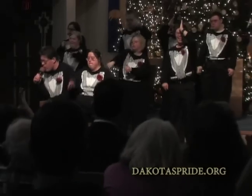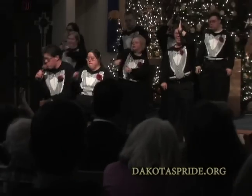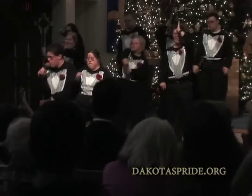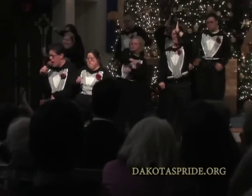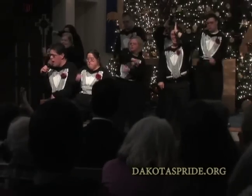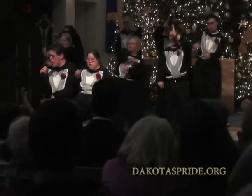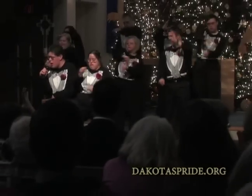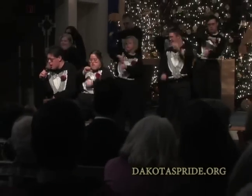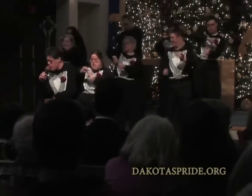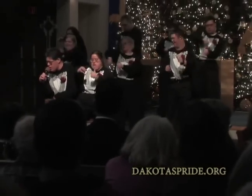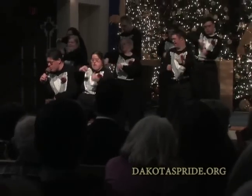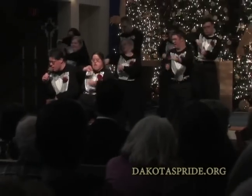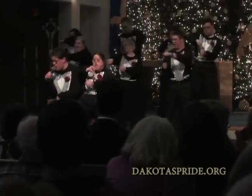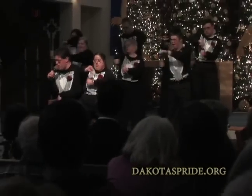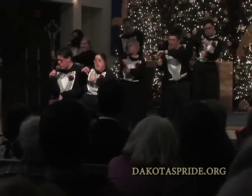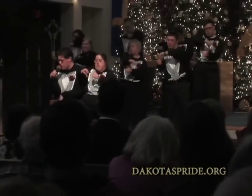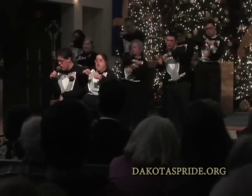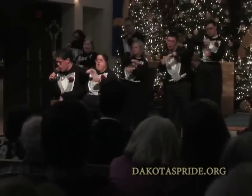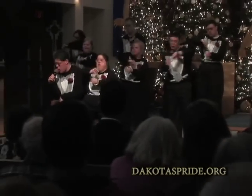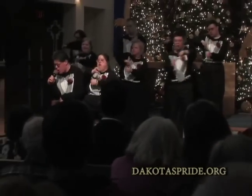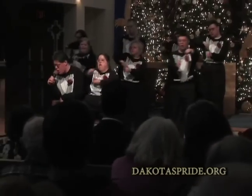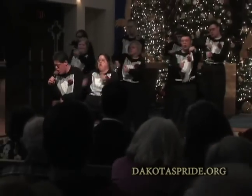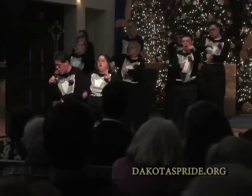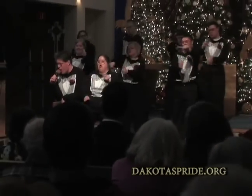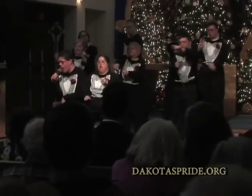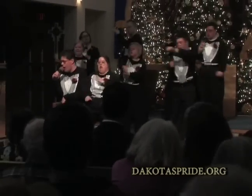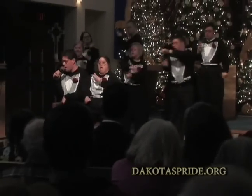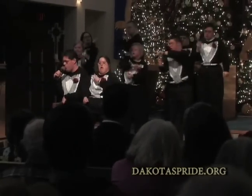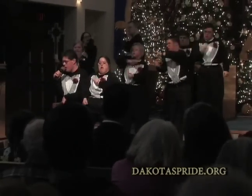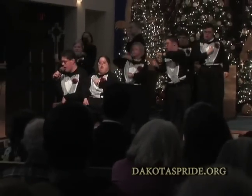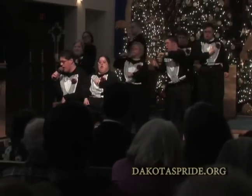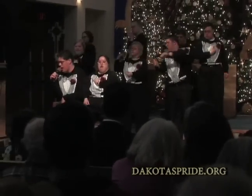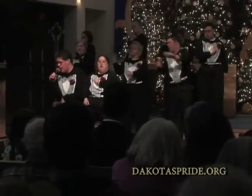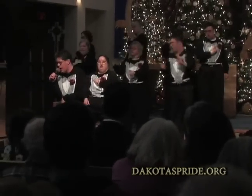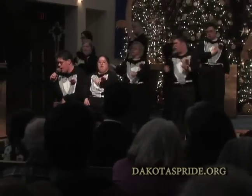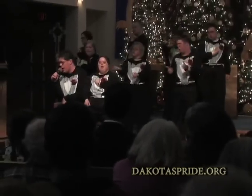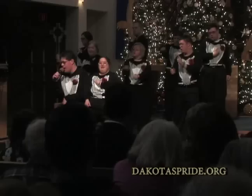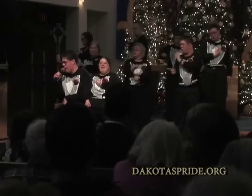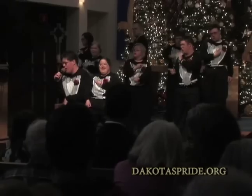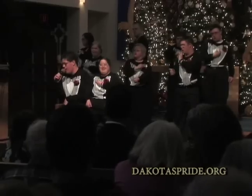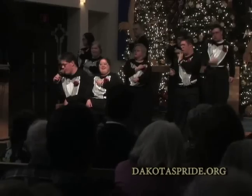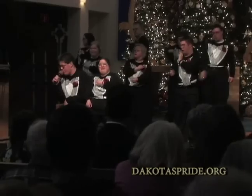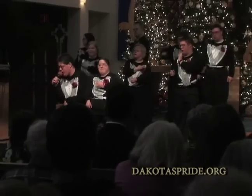brothers of our we,